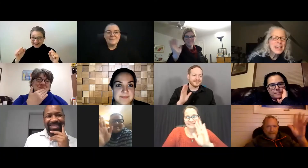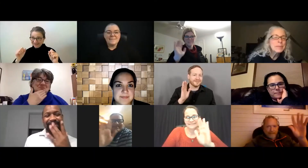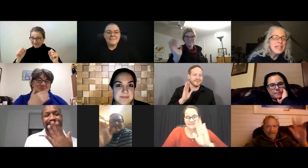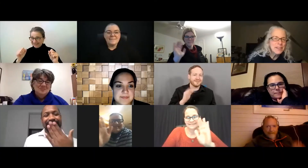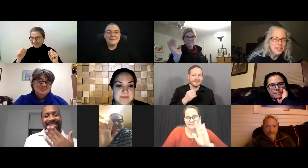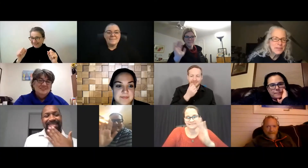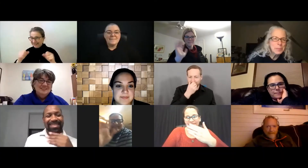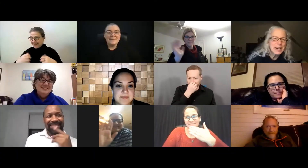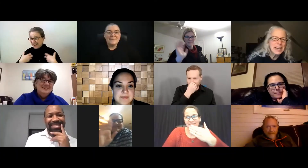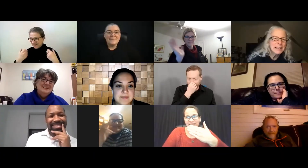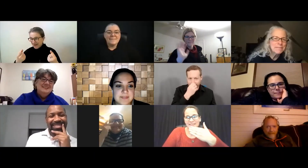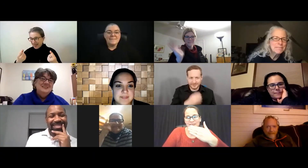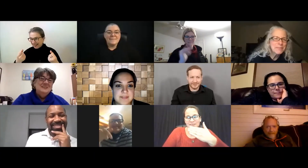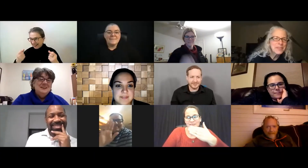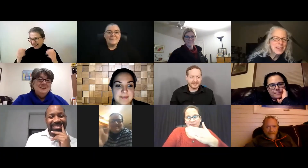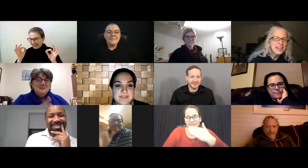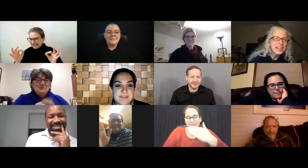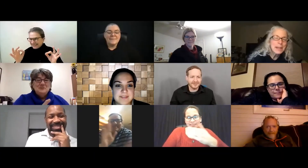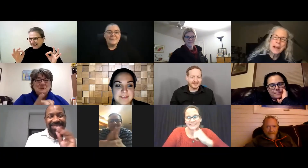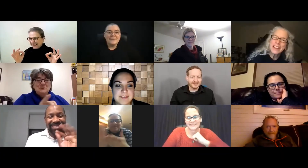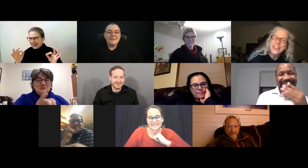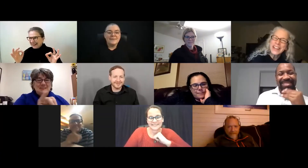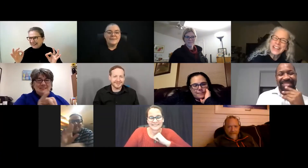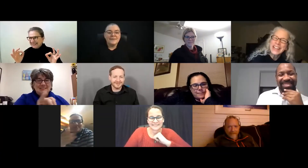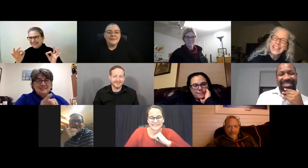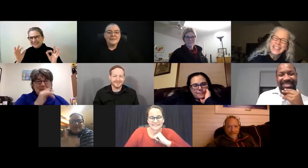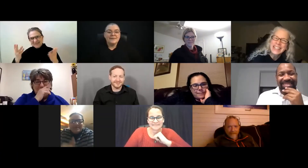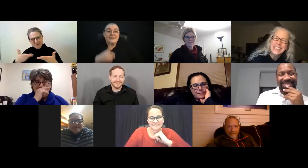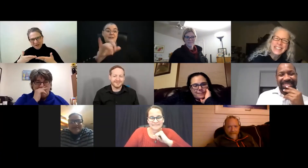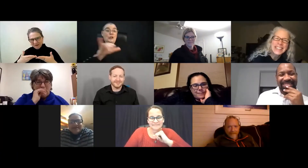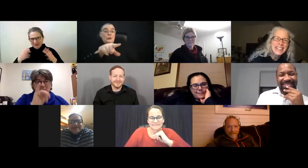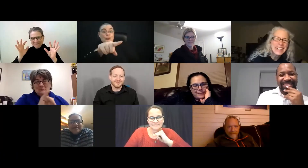Keep safe, everybody. You too. healthy.